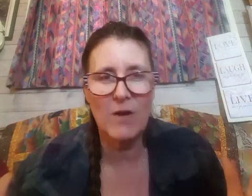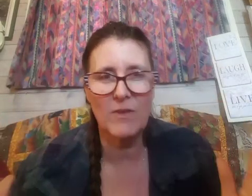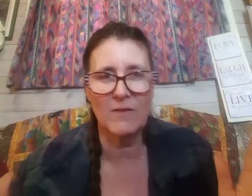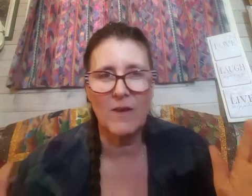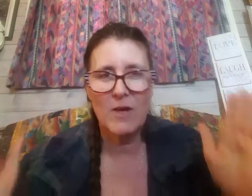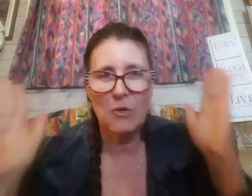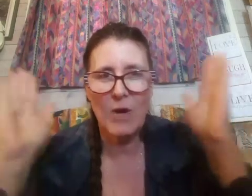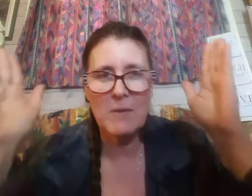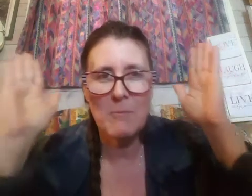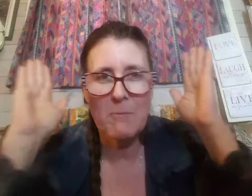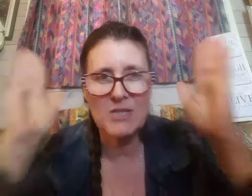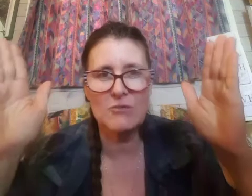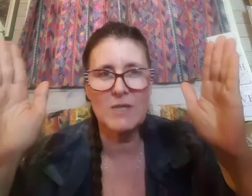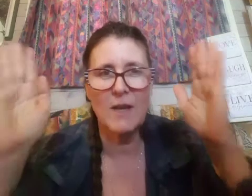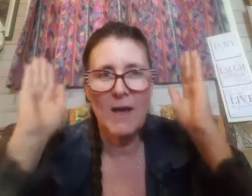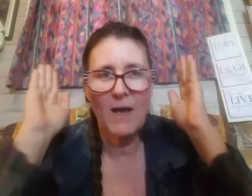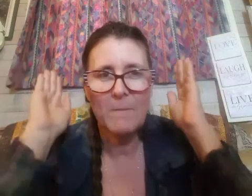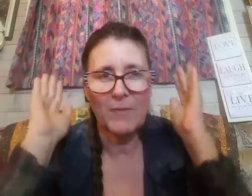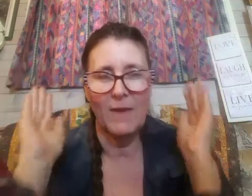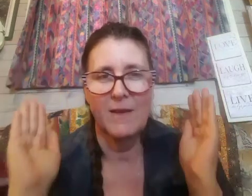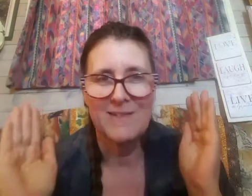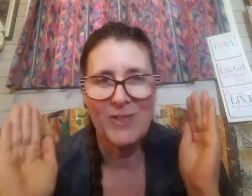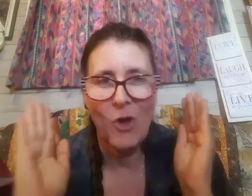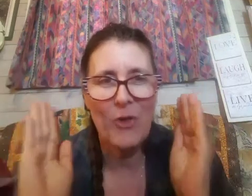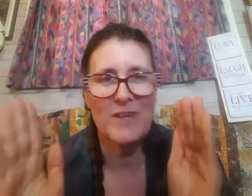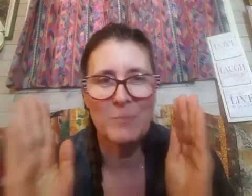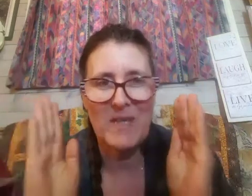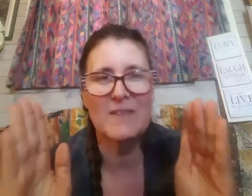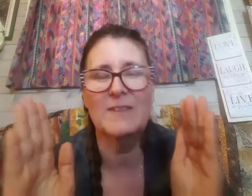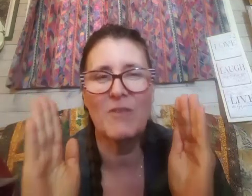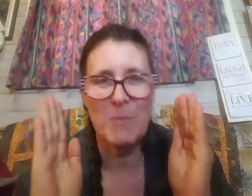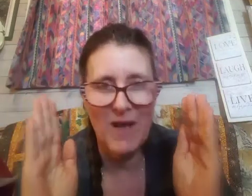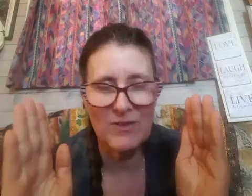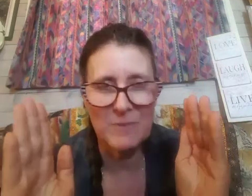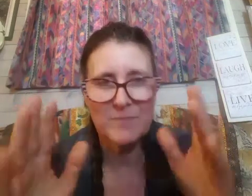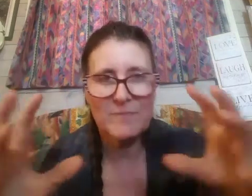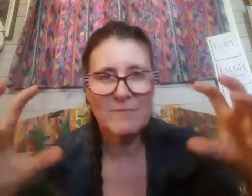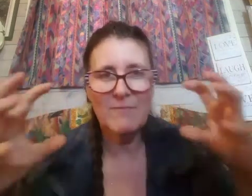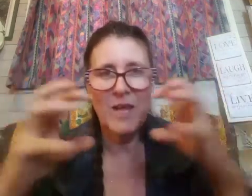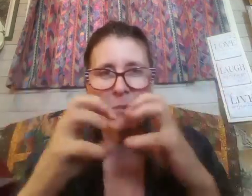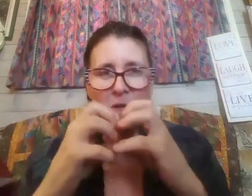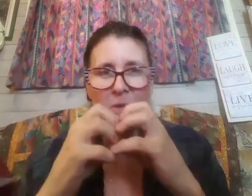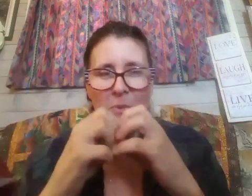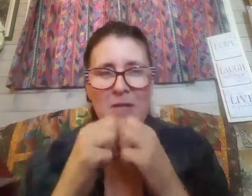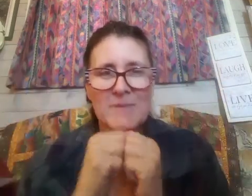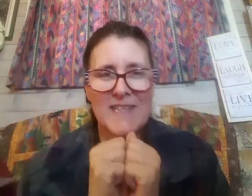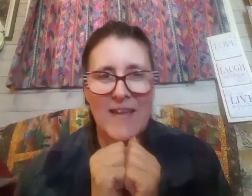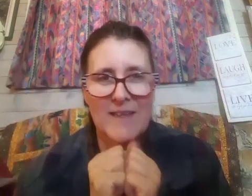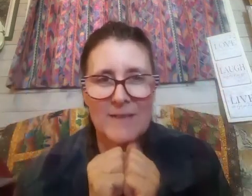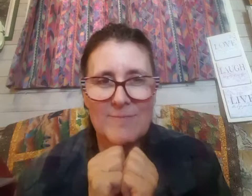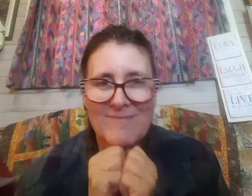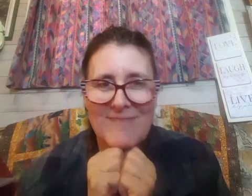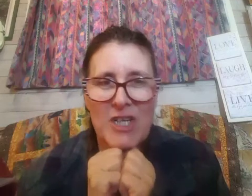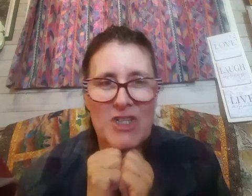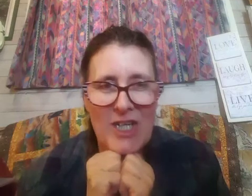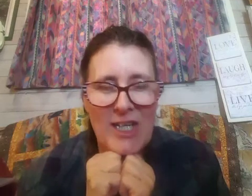out this great mystery with all these pieces of the puzzle and we're going to bring them together and shine